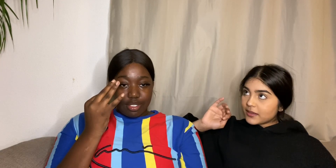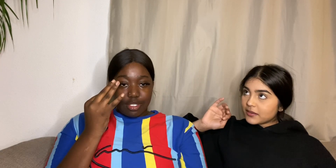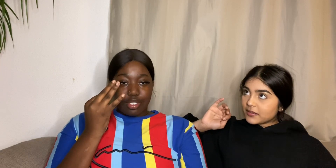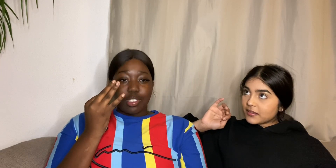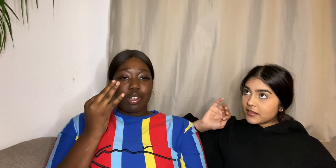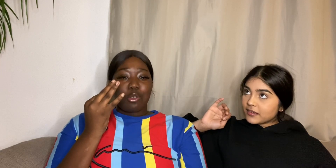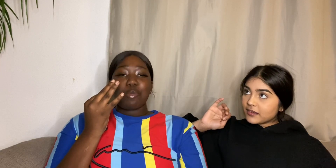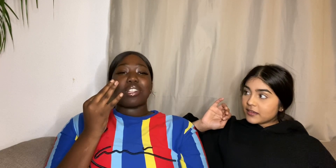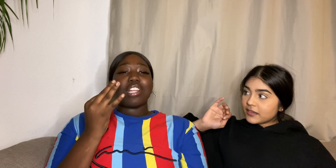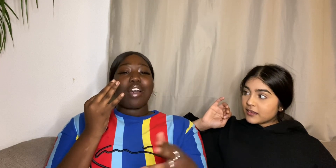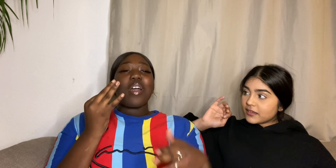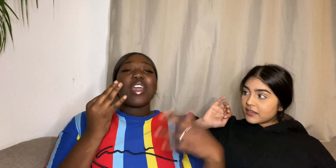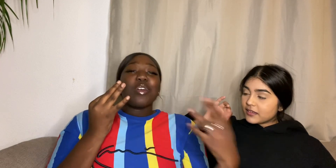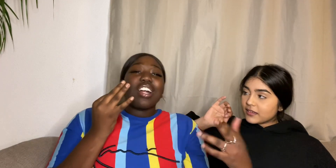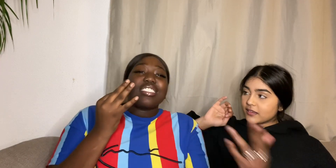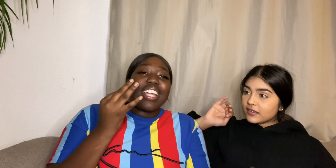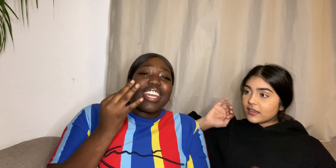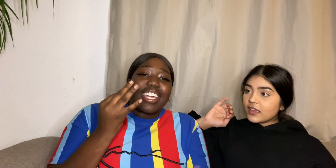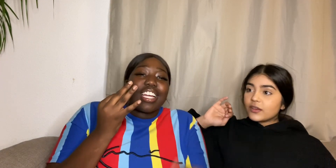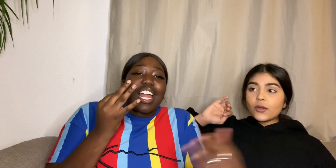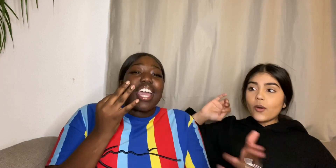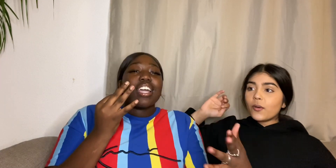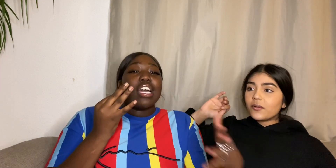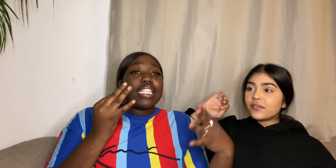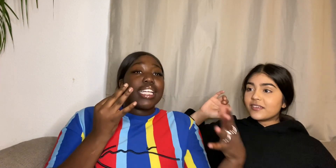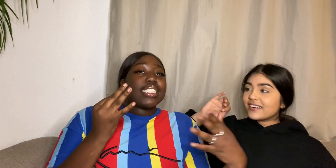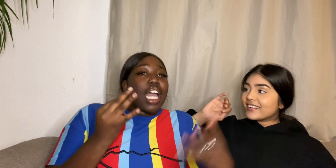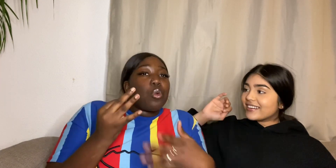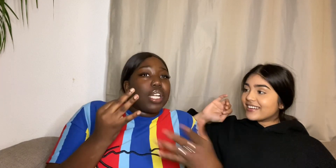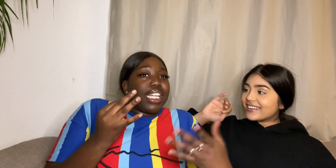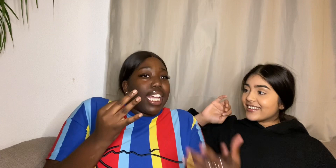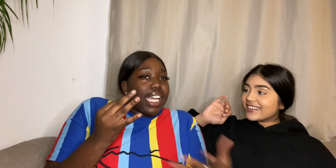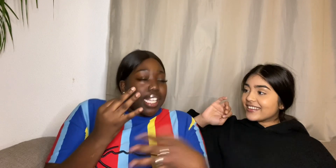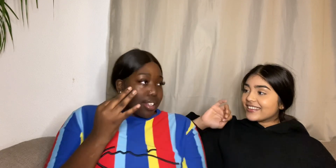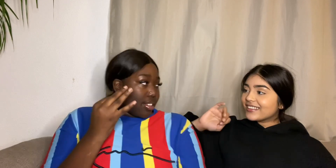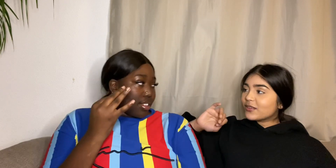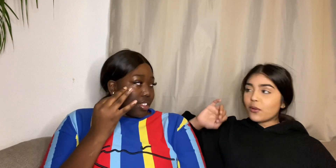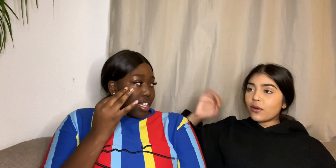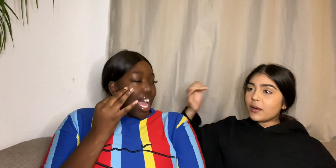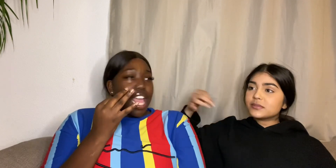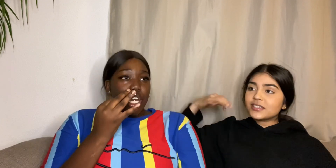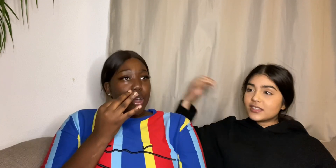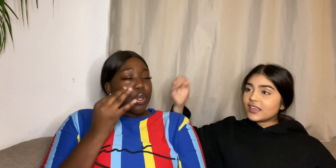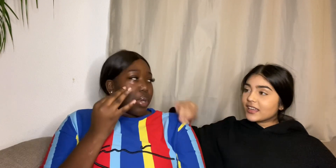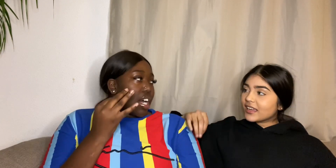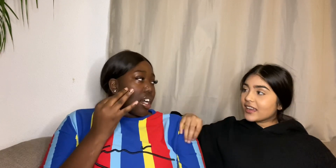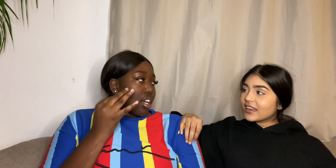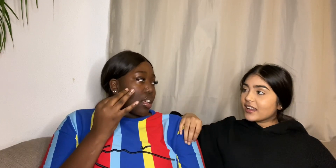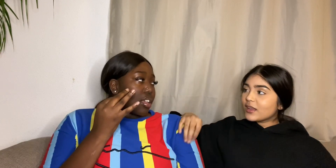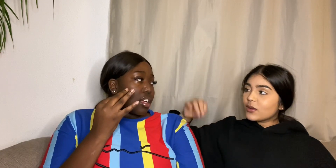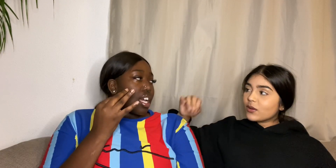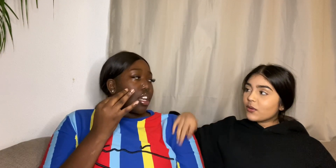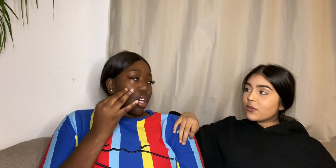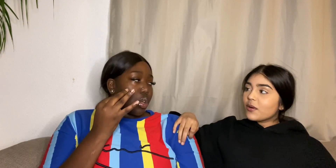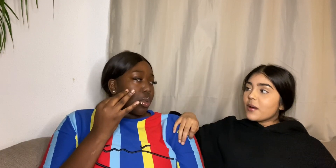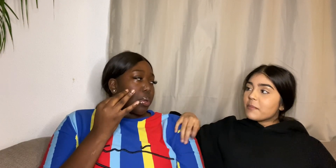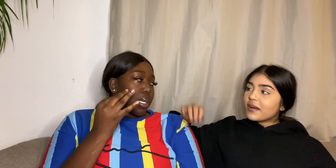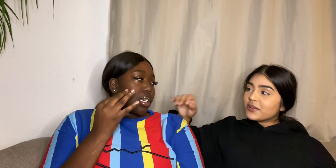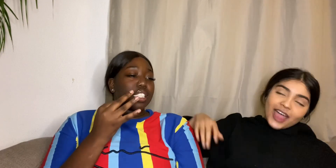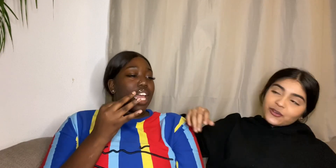No But now You are thinking No Things I really did No I know you are No I know you are I know